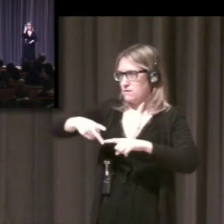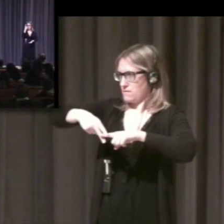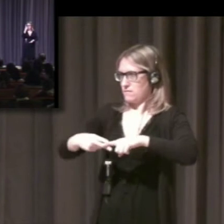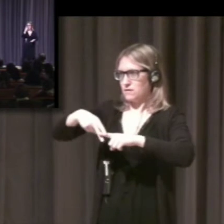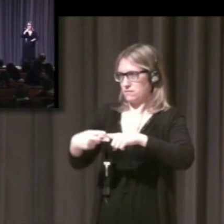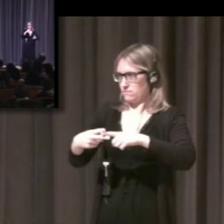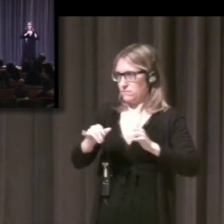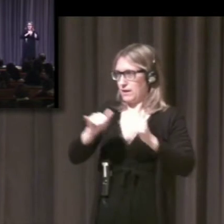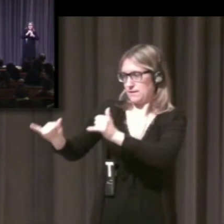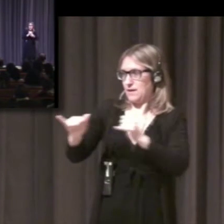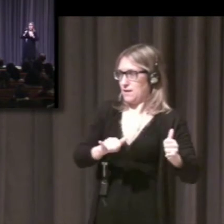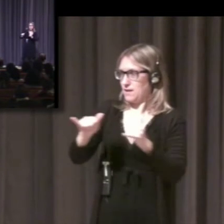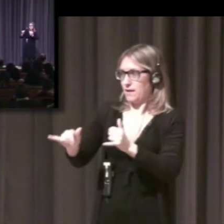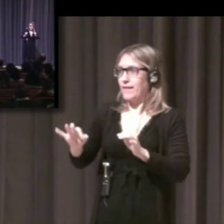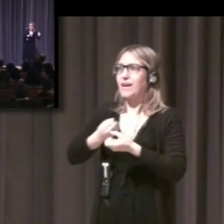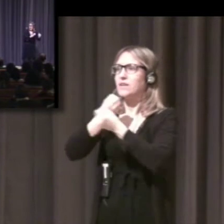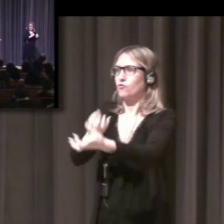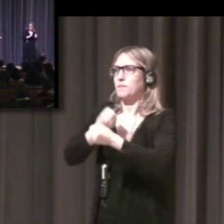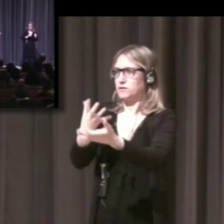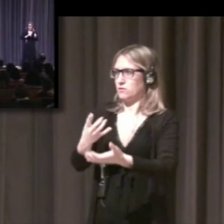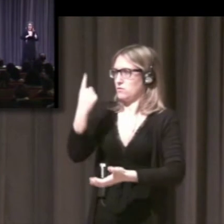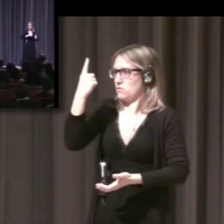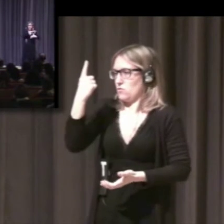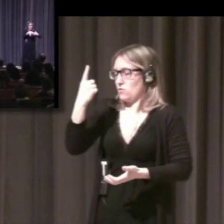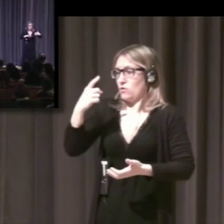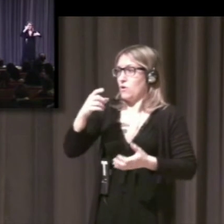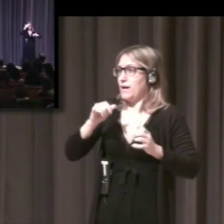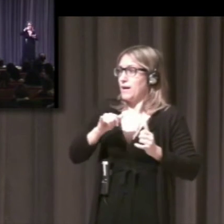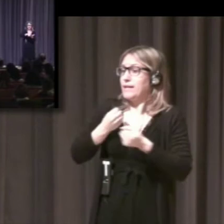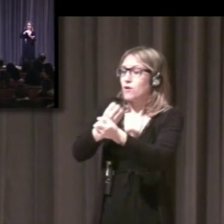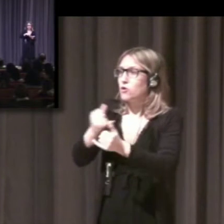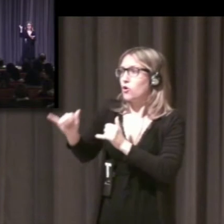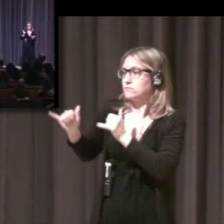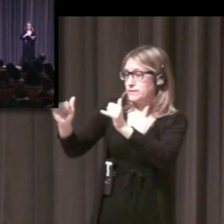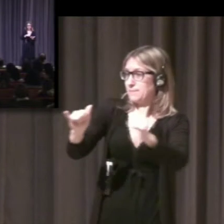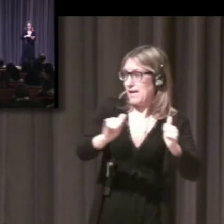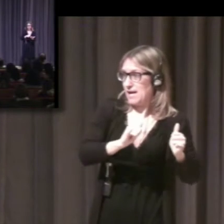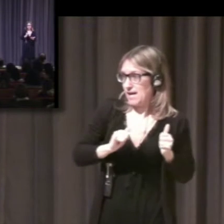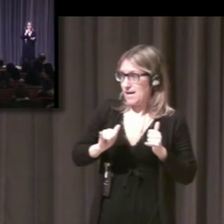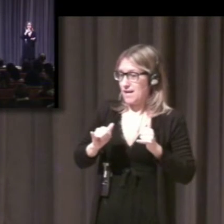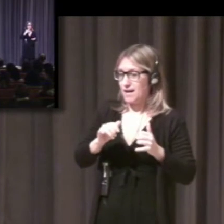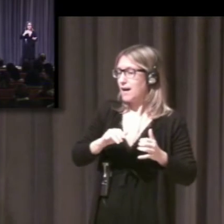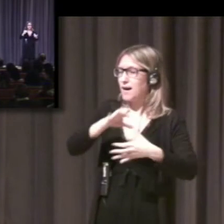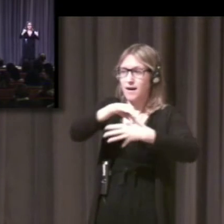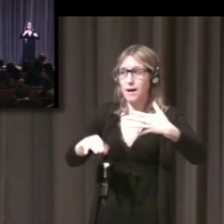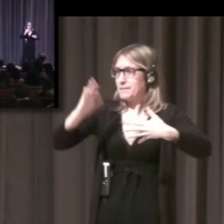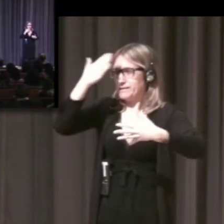language tends to be the way that that information can get to us.